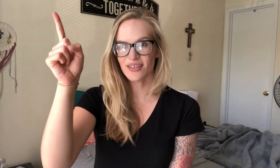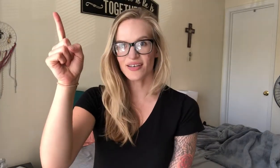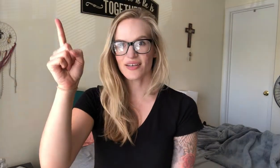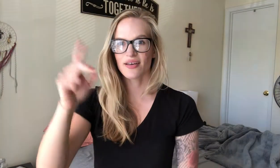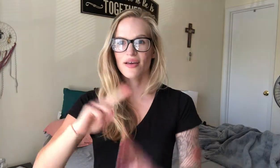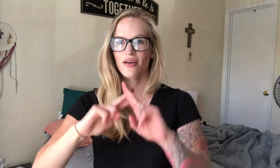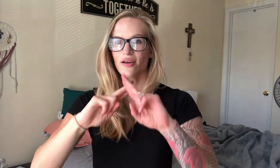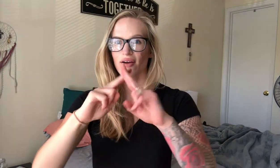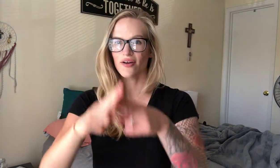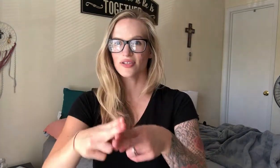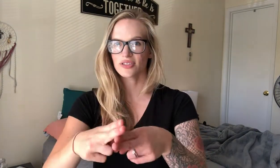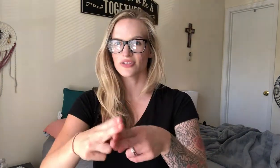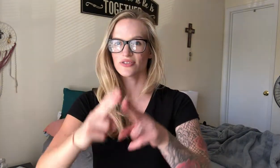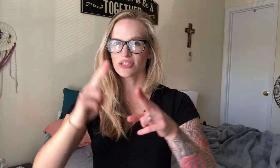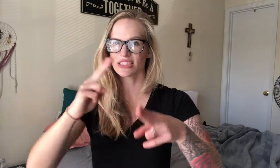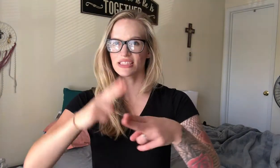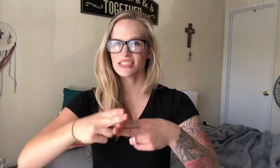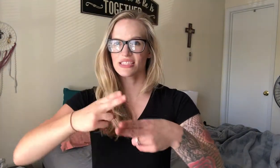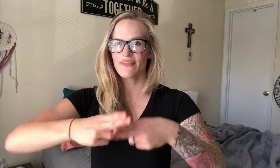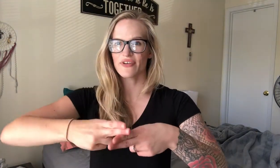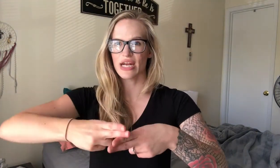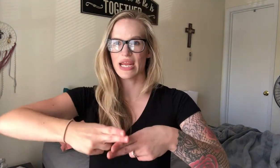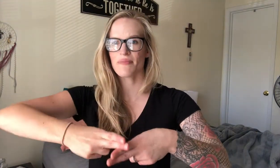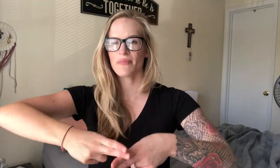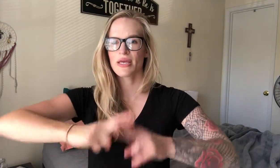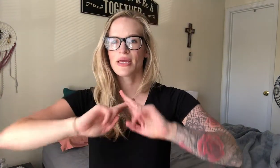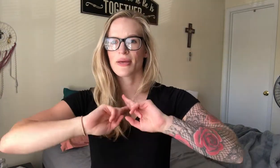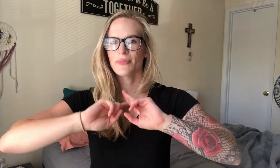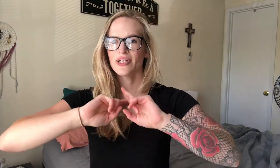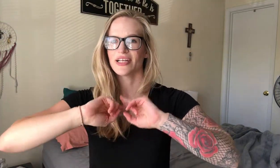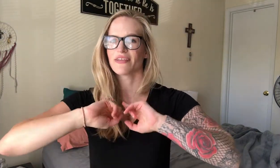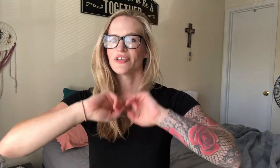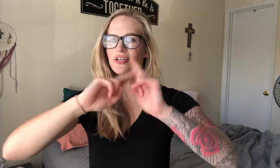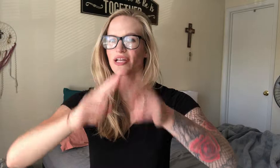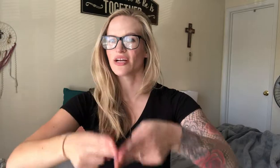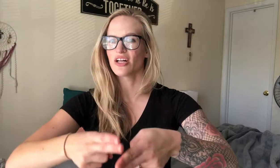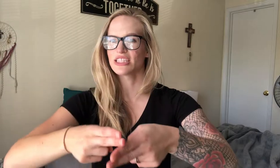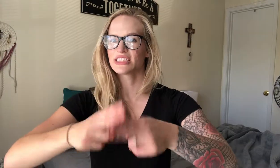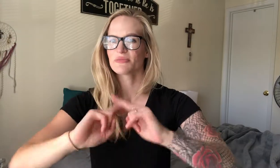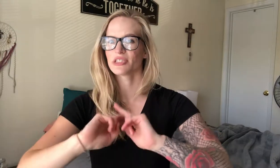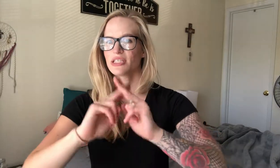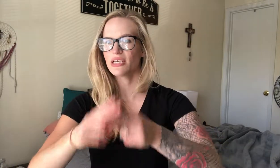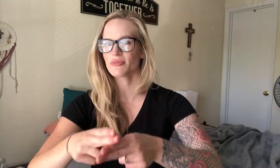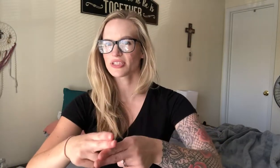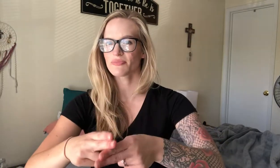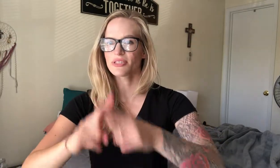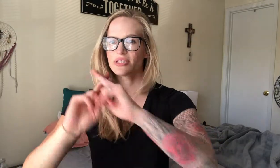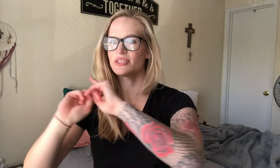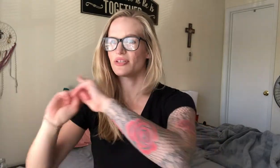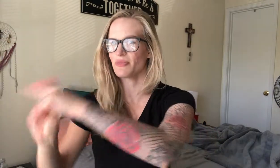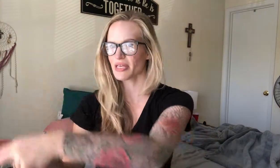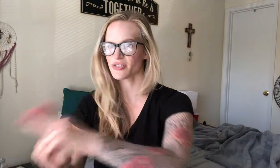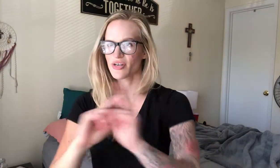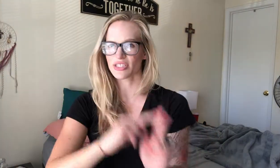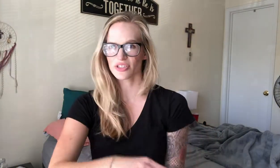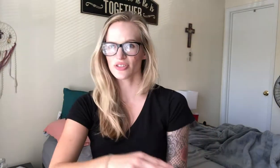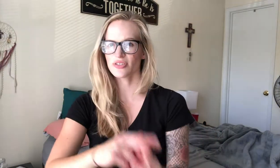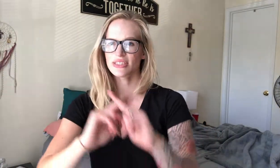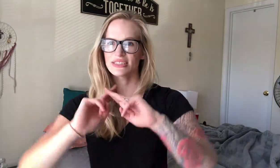calls you. So this is the sign for name, but like, if you're like calling someone a name or something, you can make it directional. And